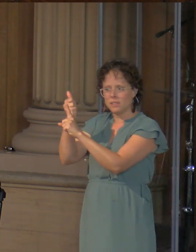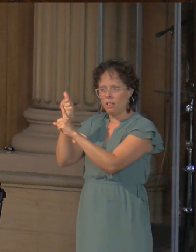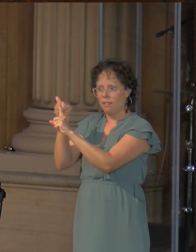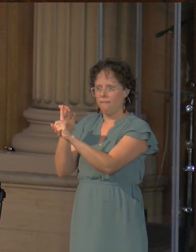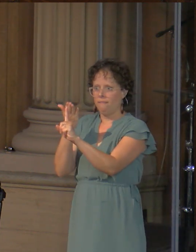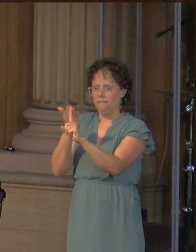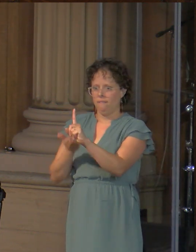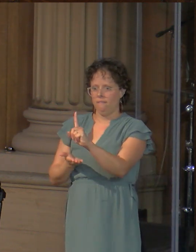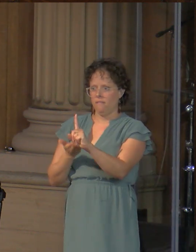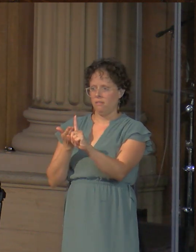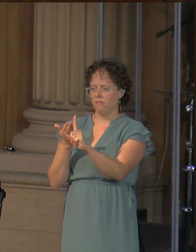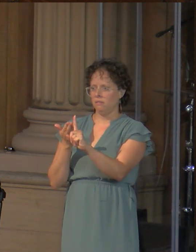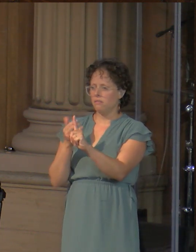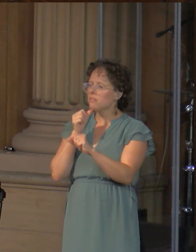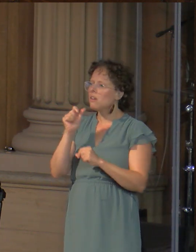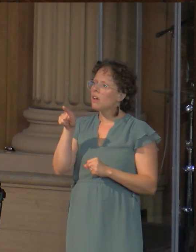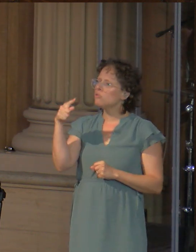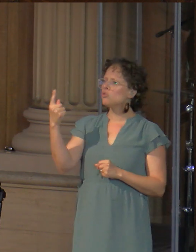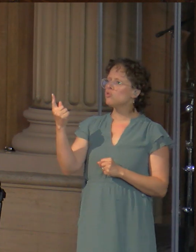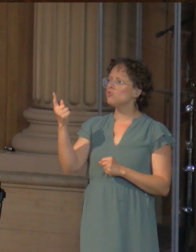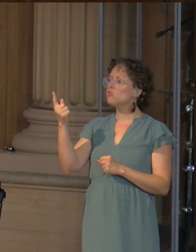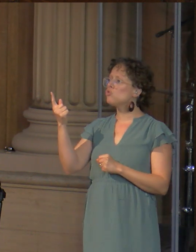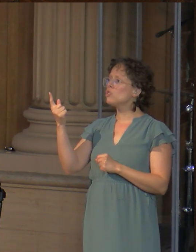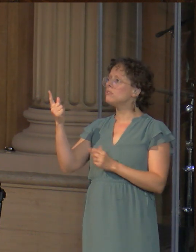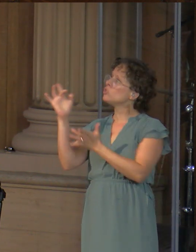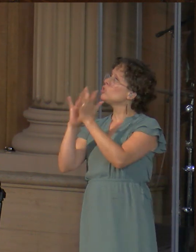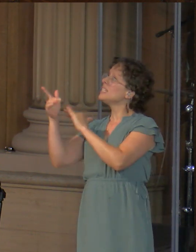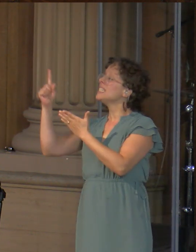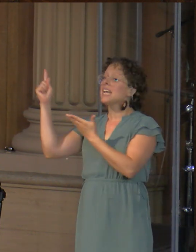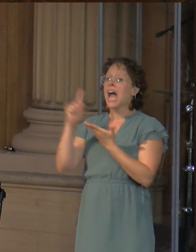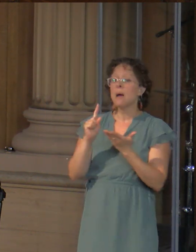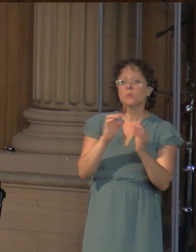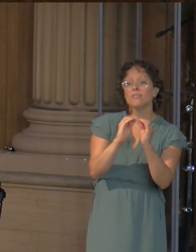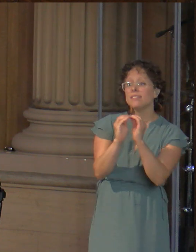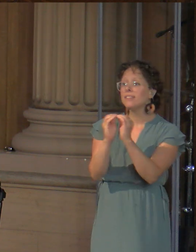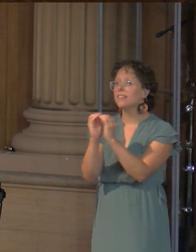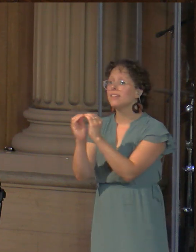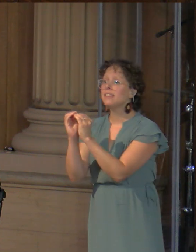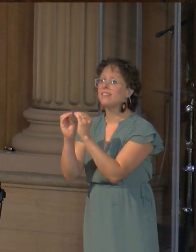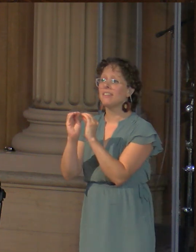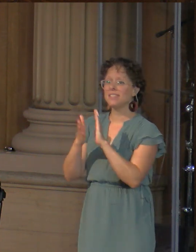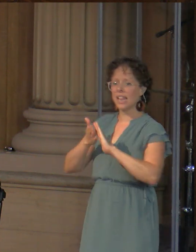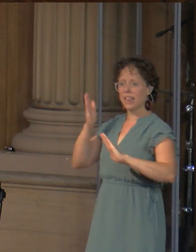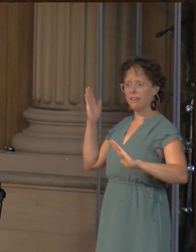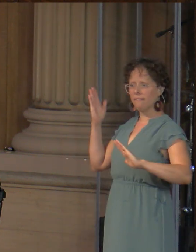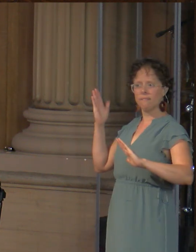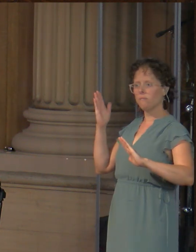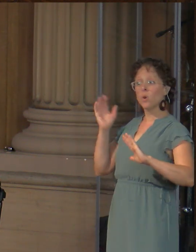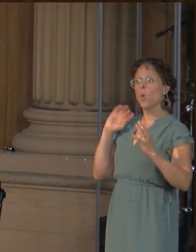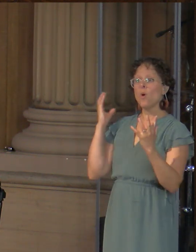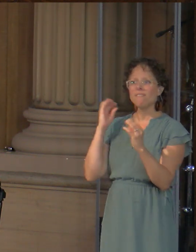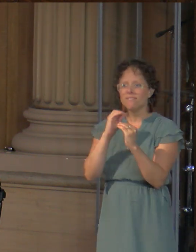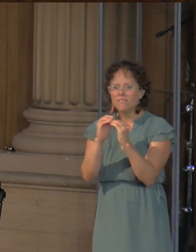He doesn't just come to sort things out in our house. He comes to rule. He comes to occupy if we'll have him at all.